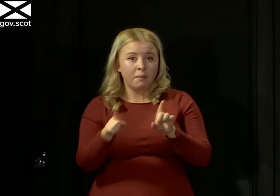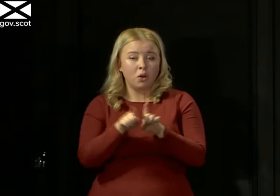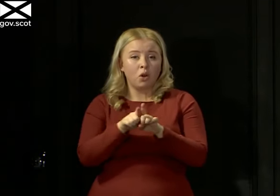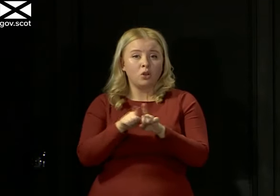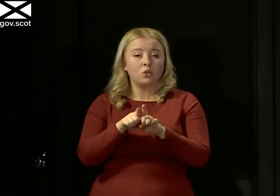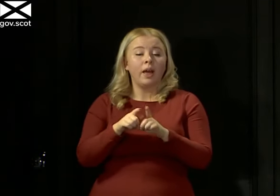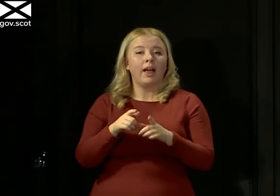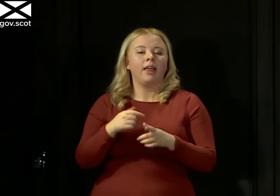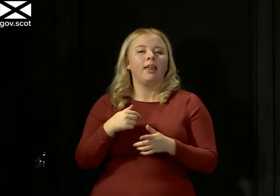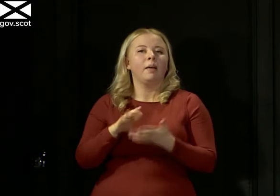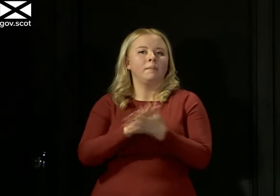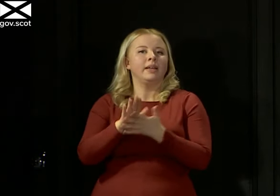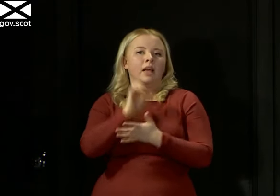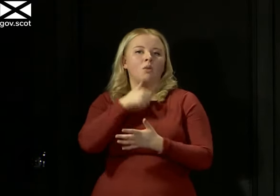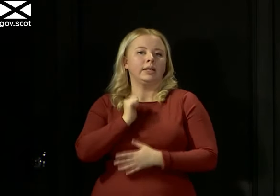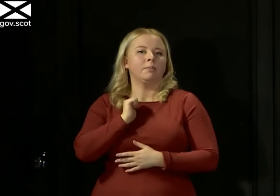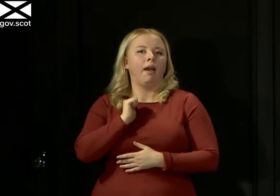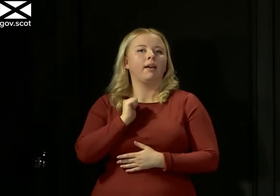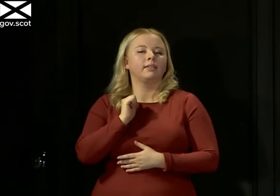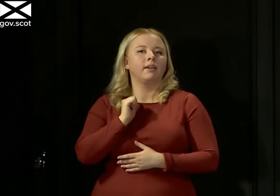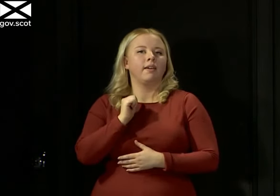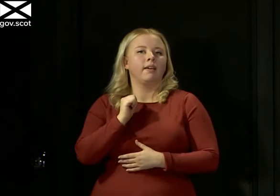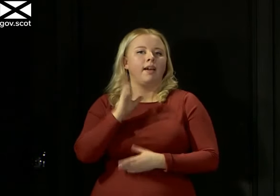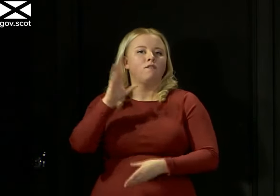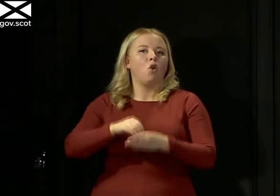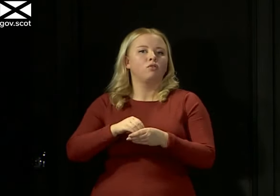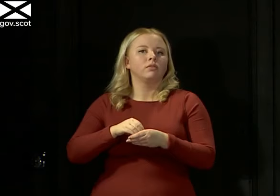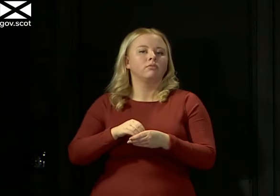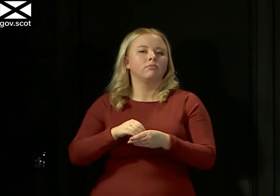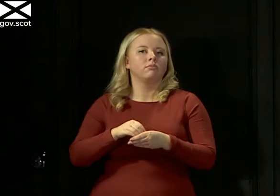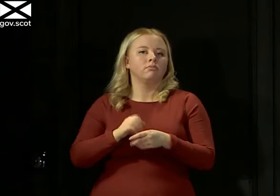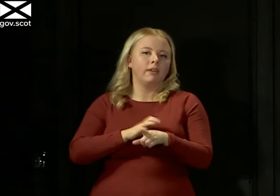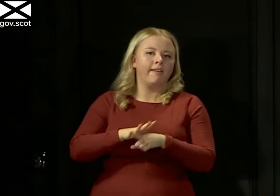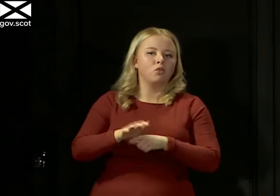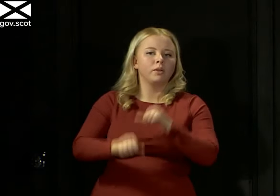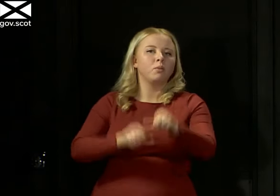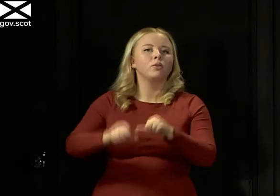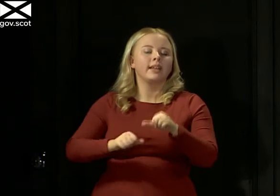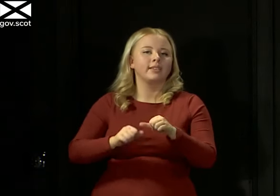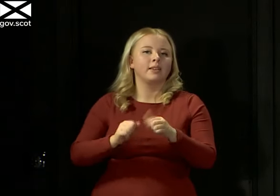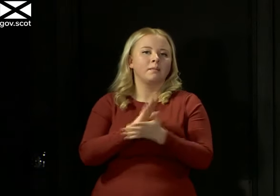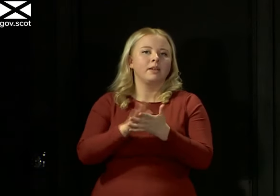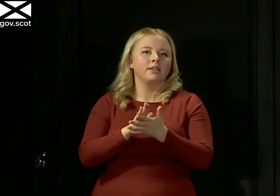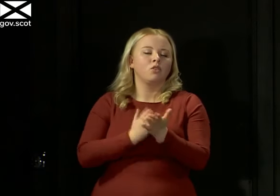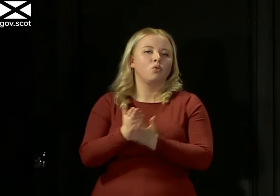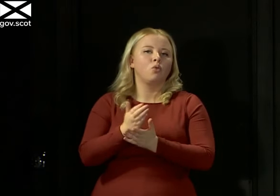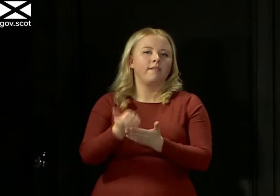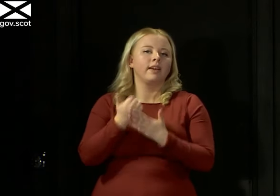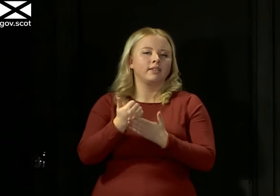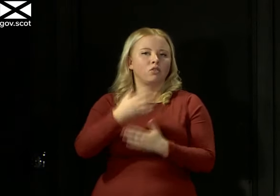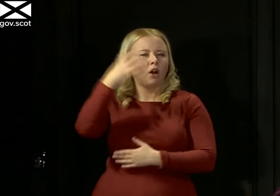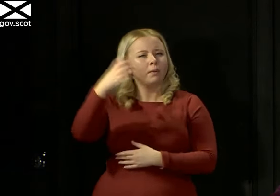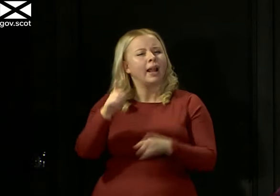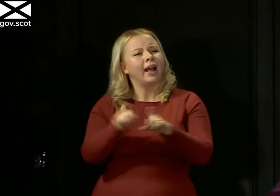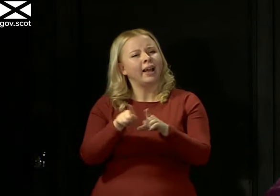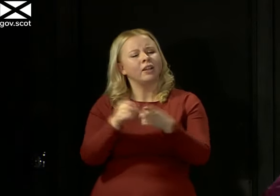you have cited, I would expect that to feed into that process and then emerge in advice for governments. Again,